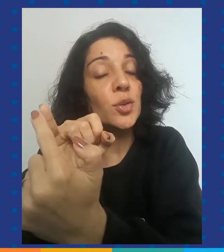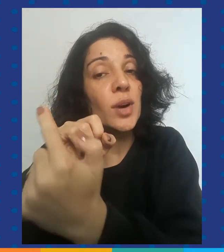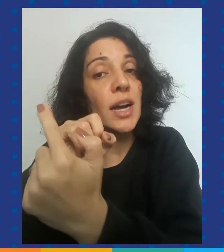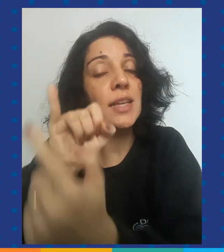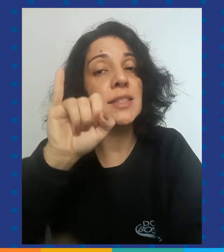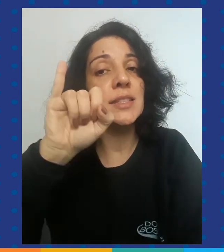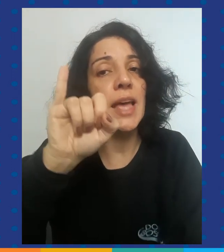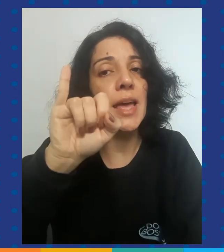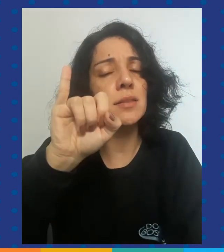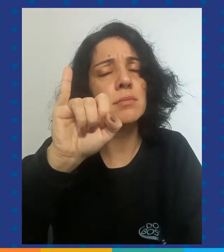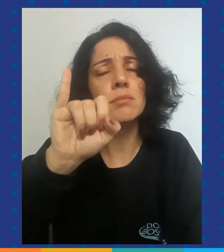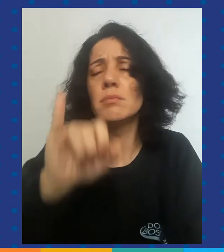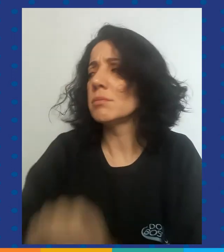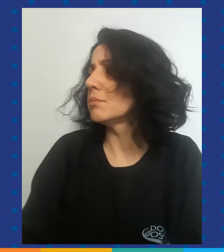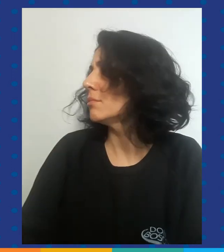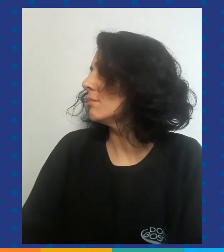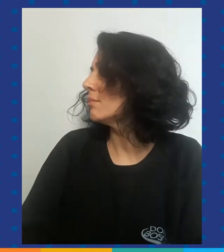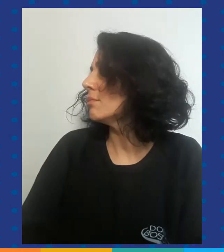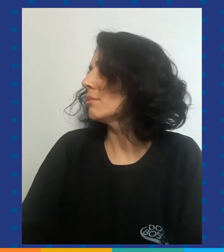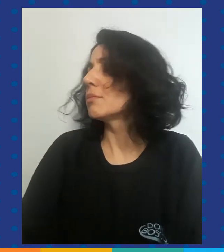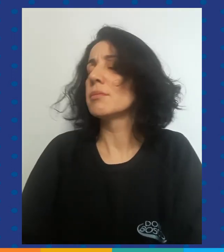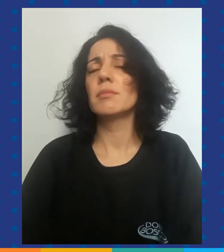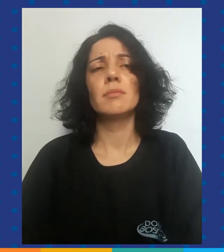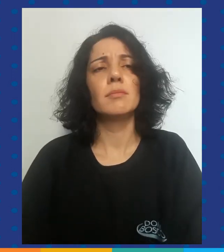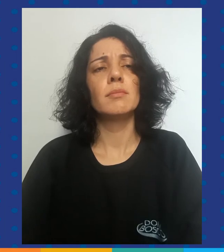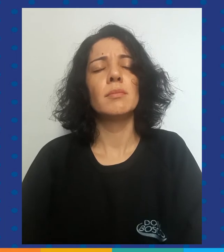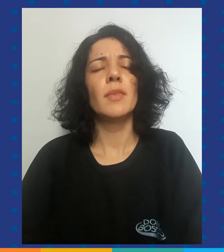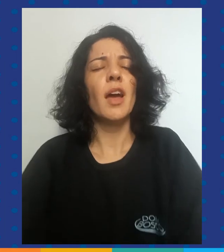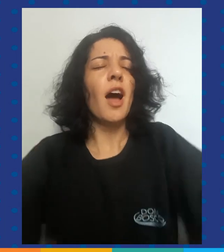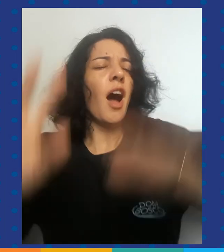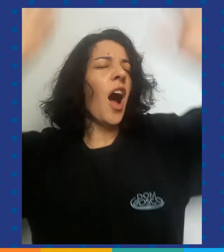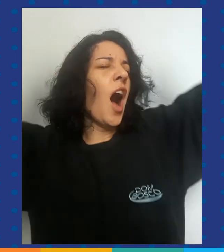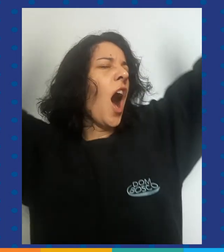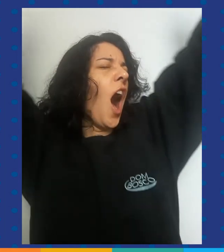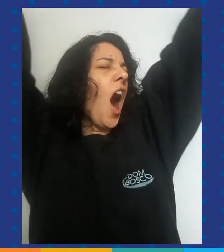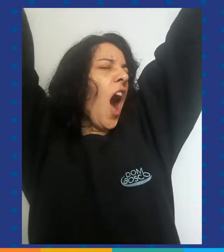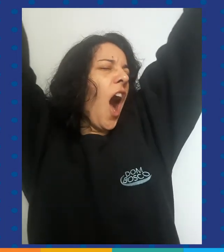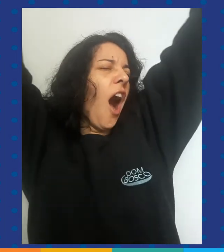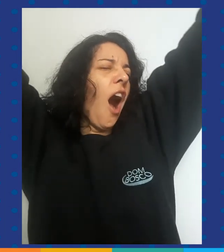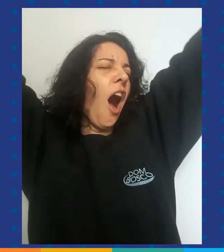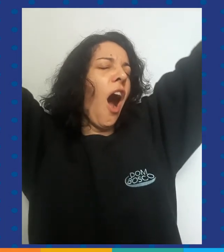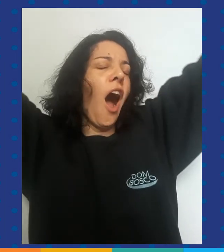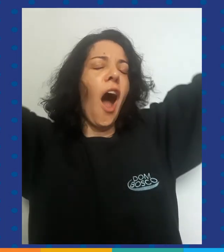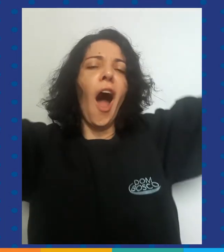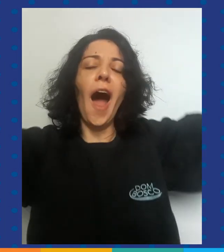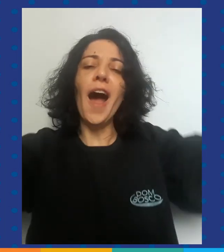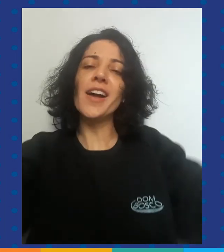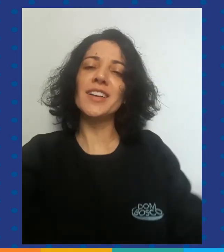little one said, oh,